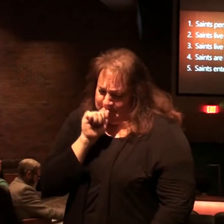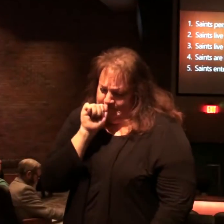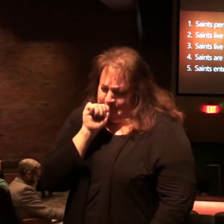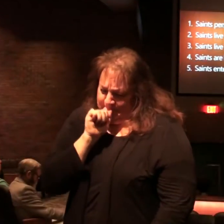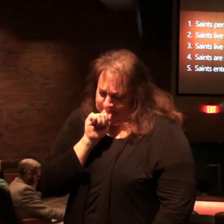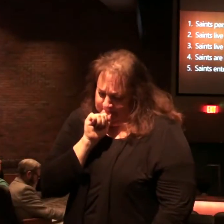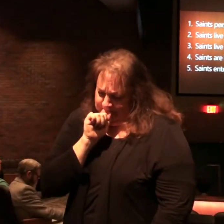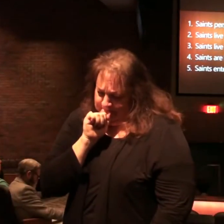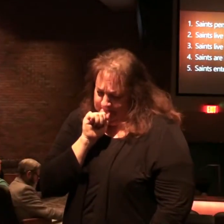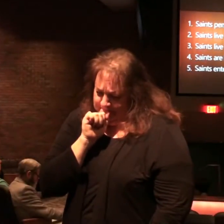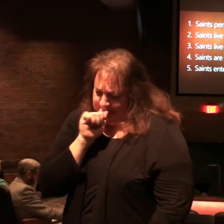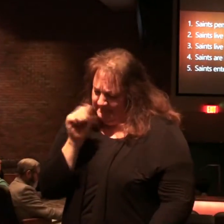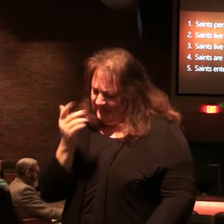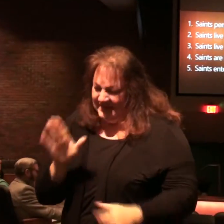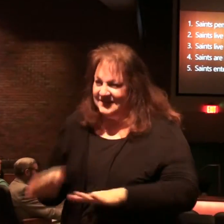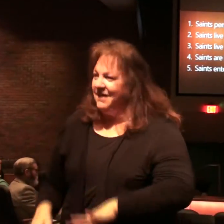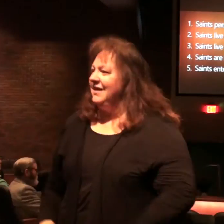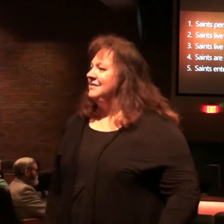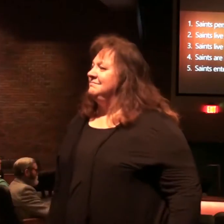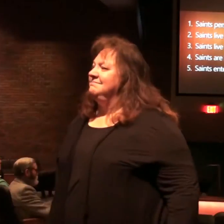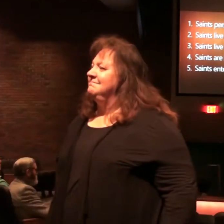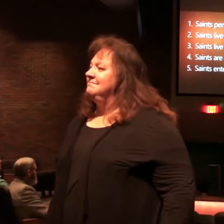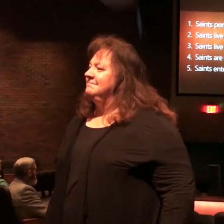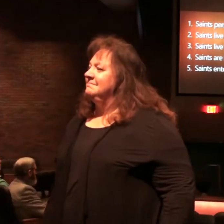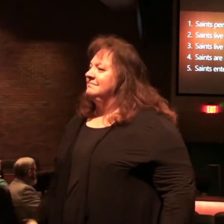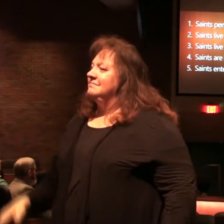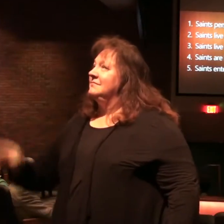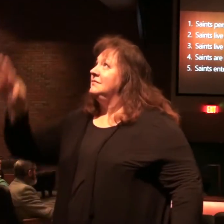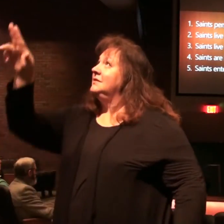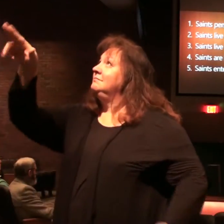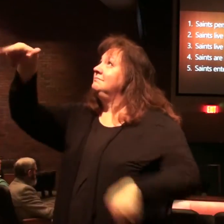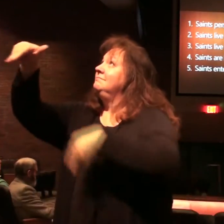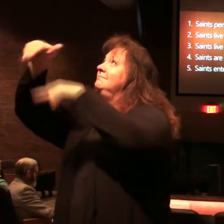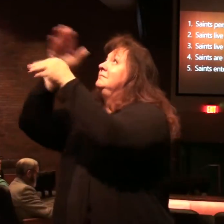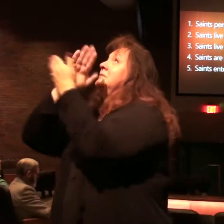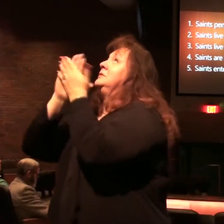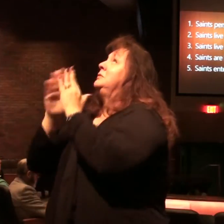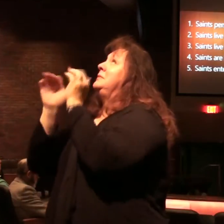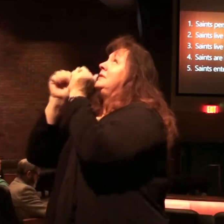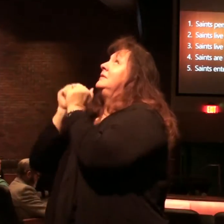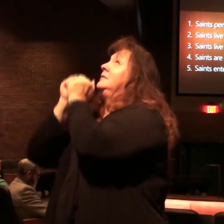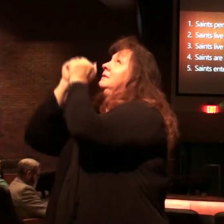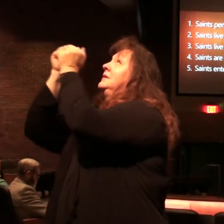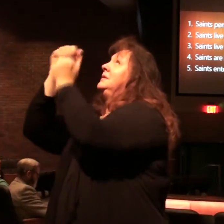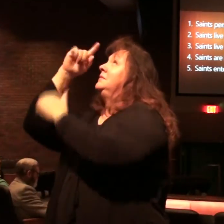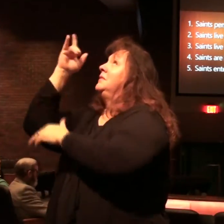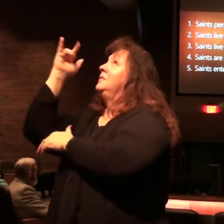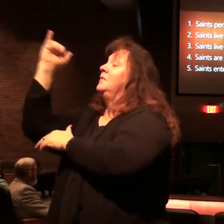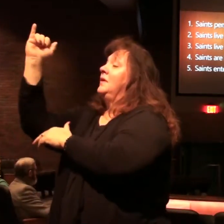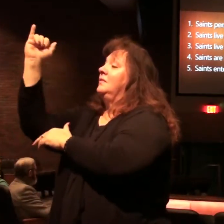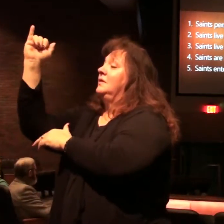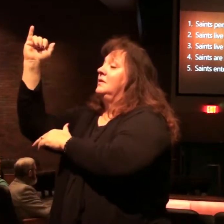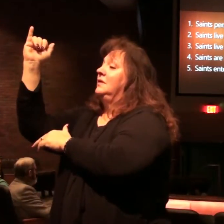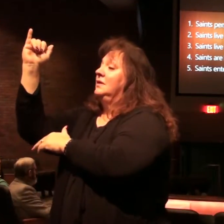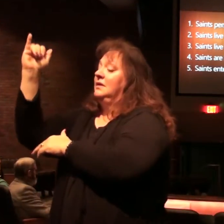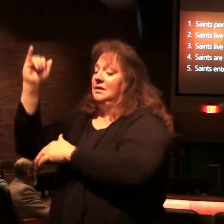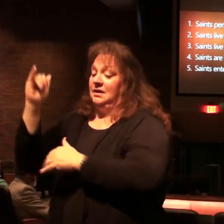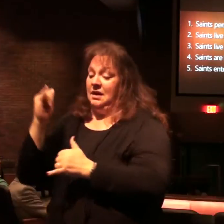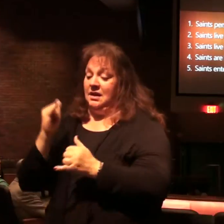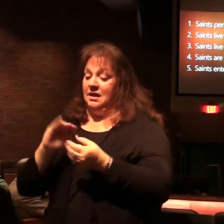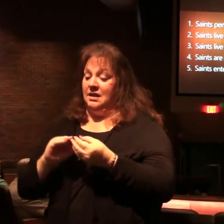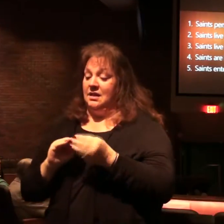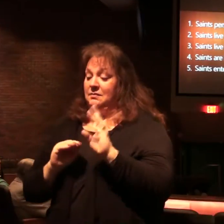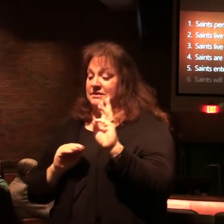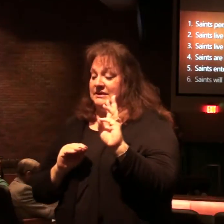be associated with this life and brings me into the rest and peace that will be mine for eternity. And lastly,